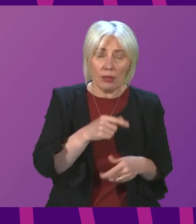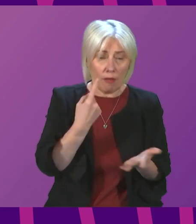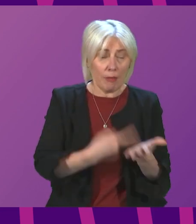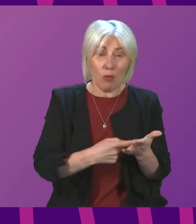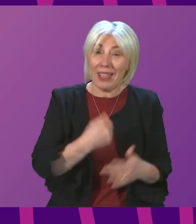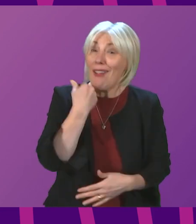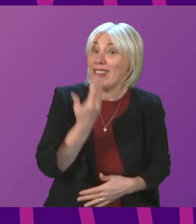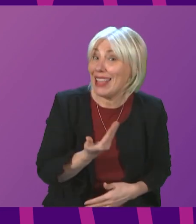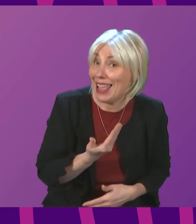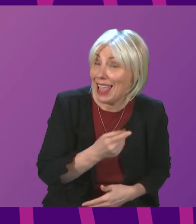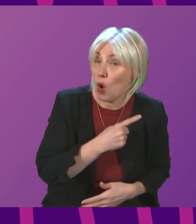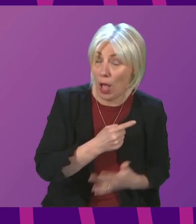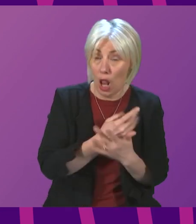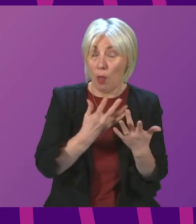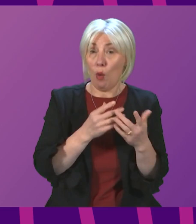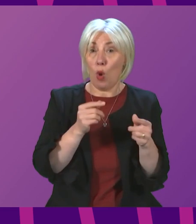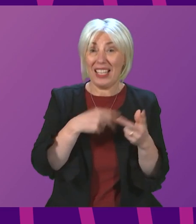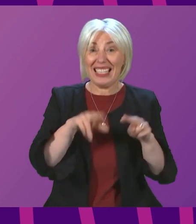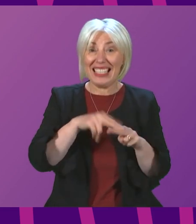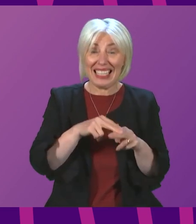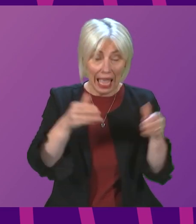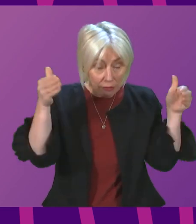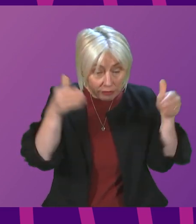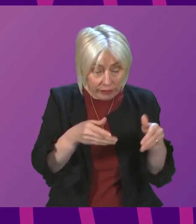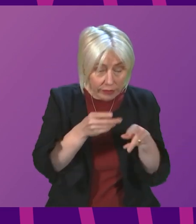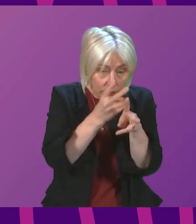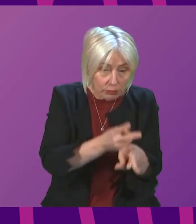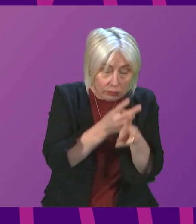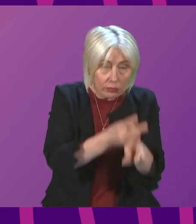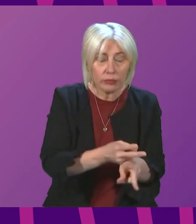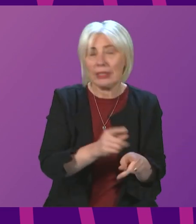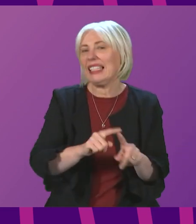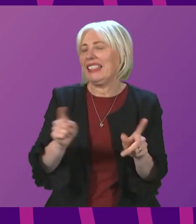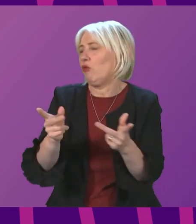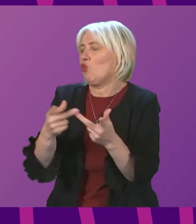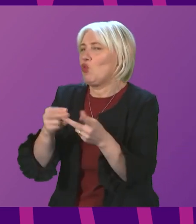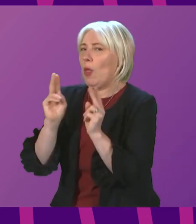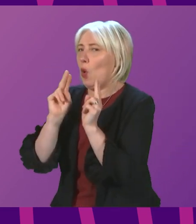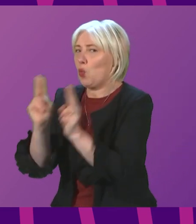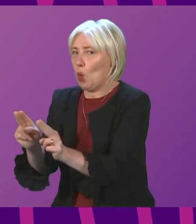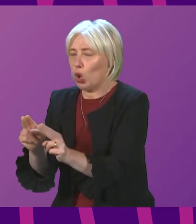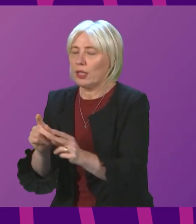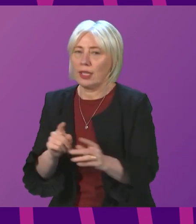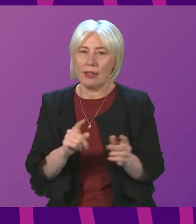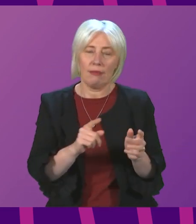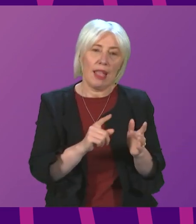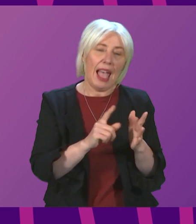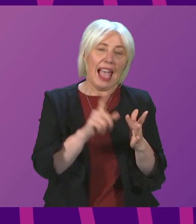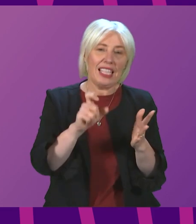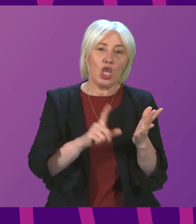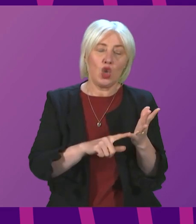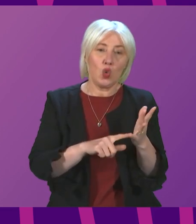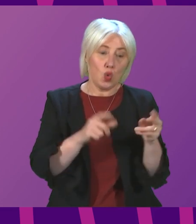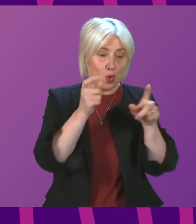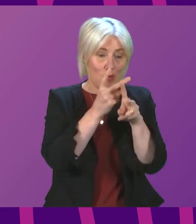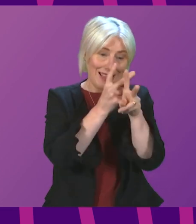because it uses more staff per patient than any other type of inpatient care. And of course, our intensive care teams are amongst the very best in the